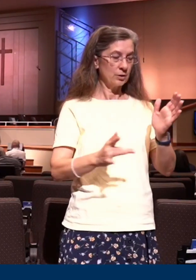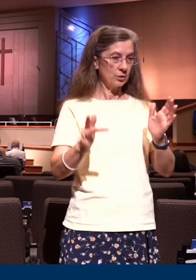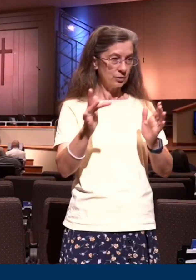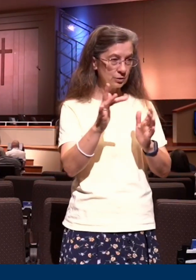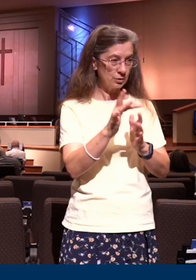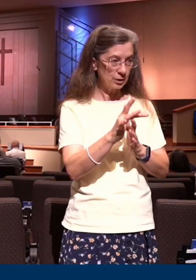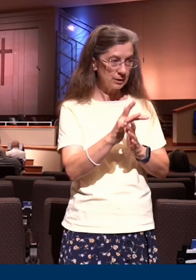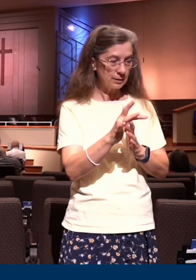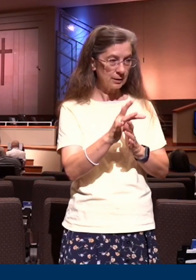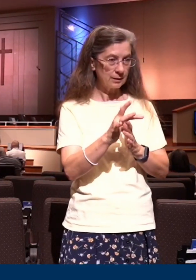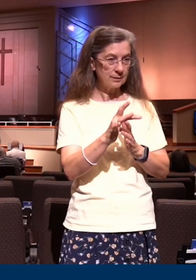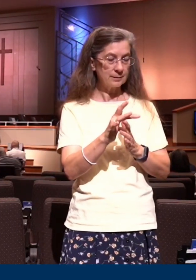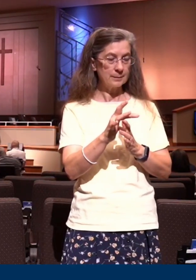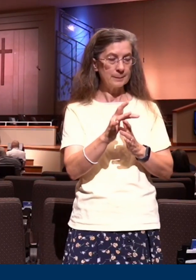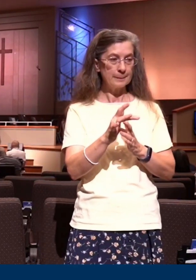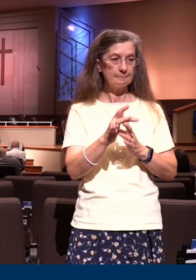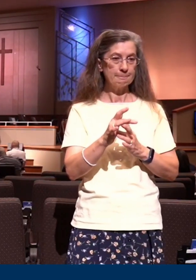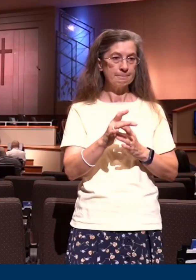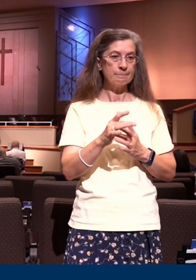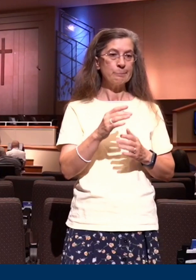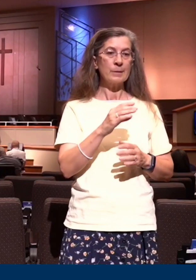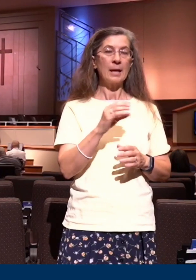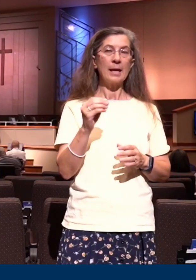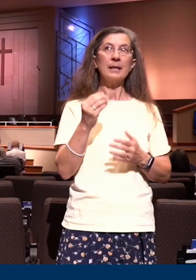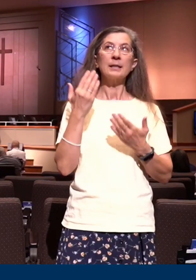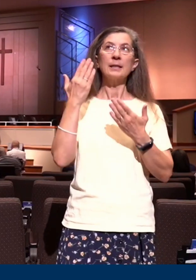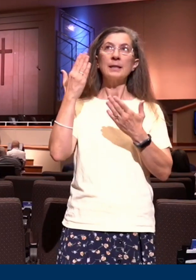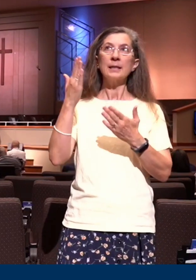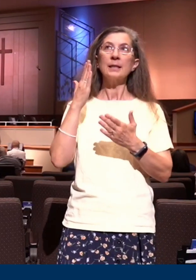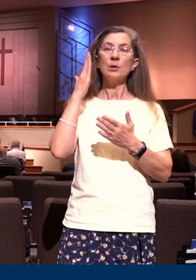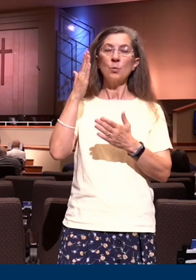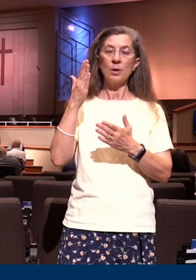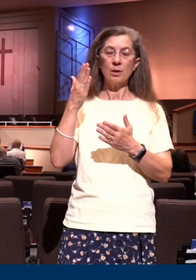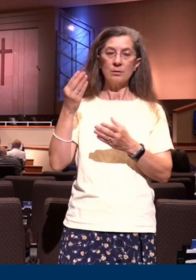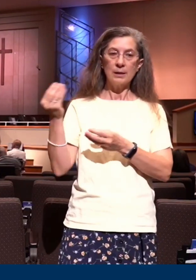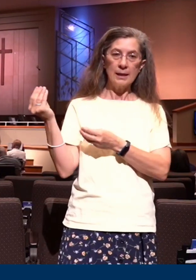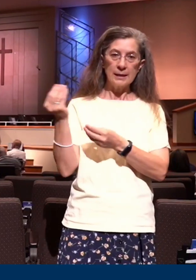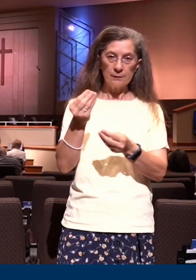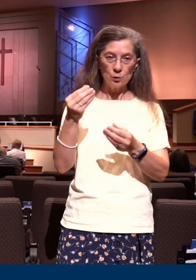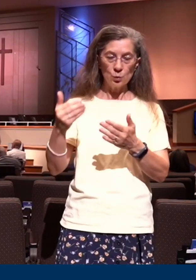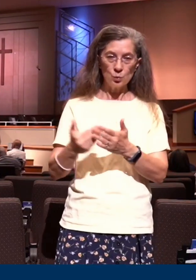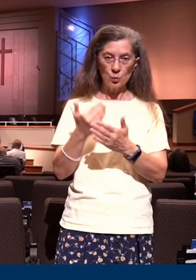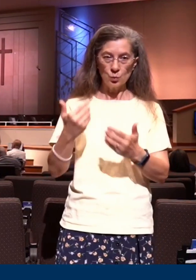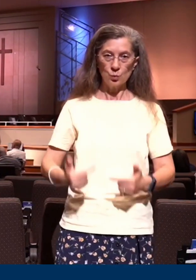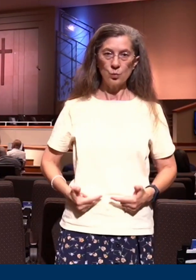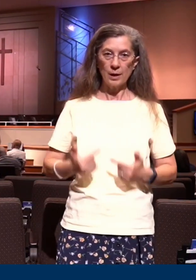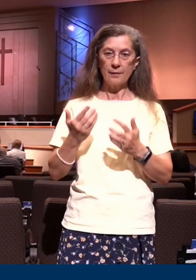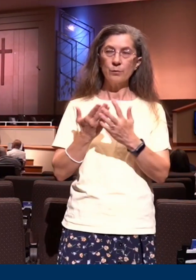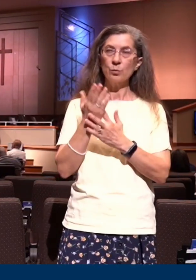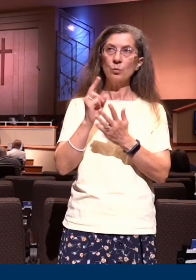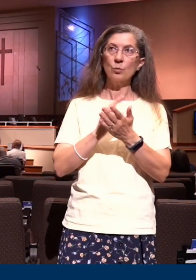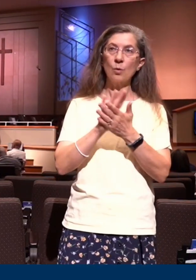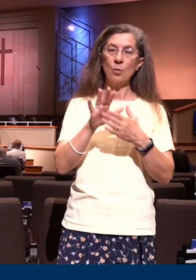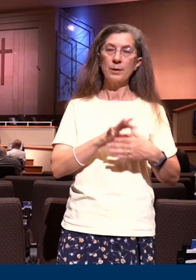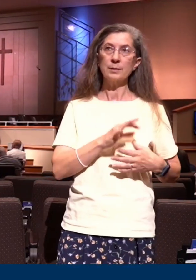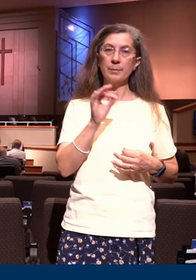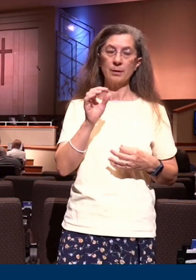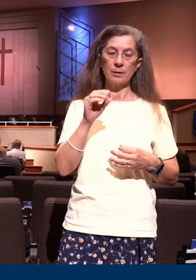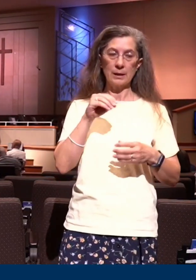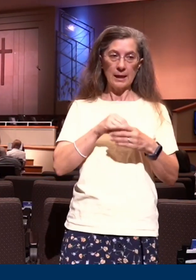raised up Christ from the dead shall also quicken your mortal bodies by his spirit that dwelleth in you. That's what we